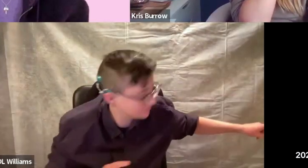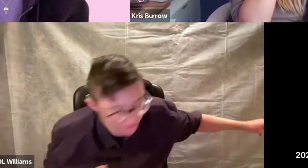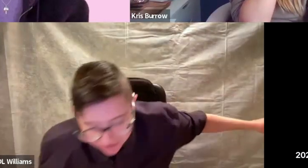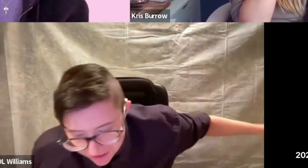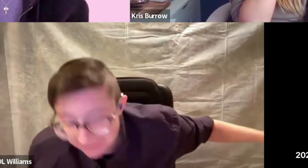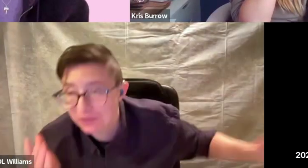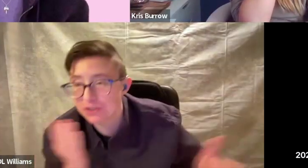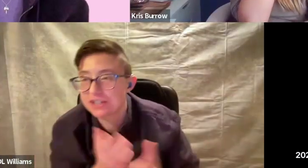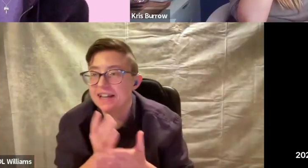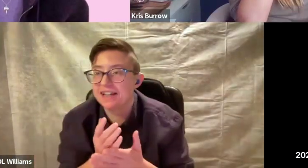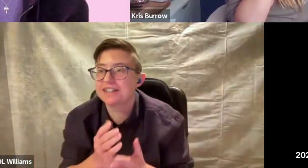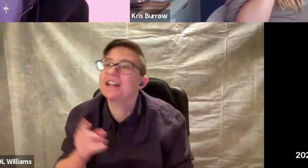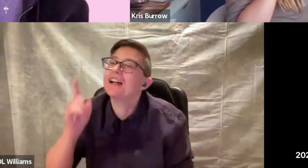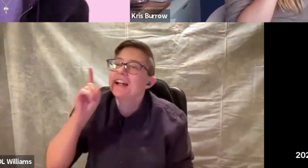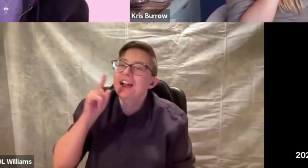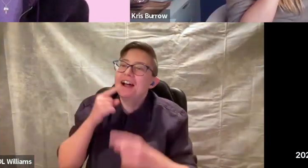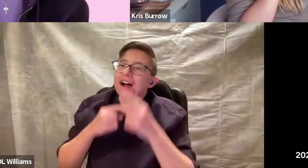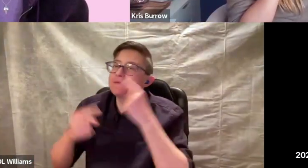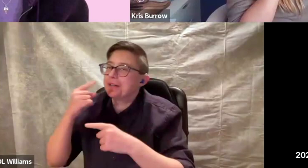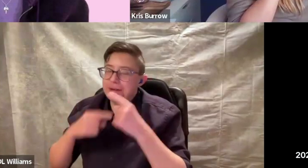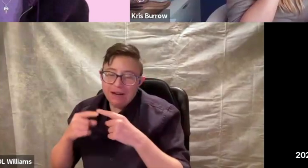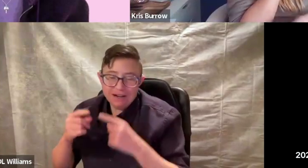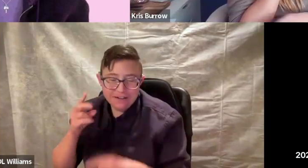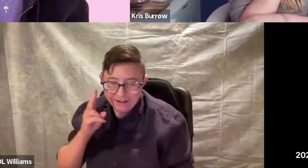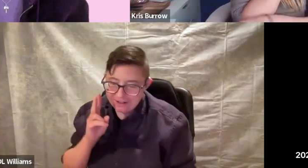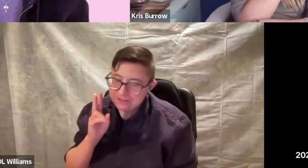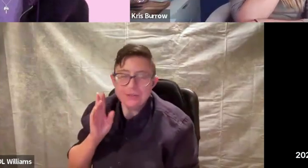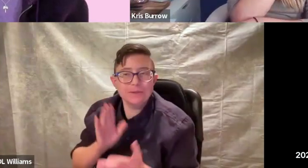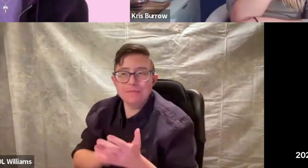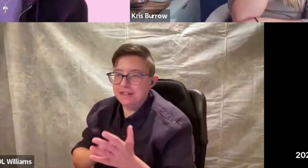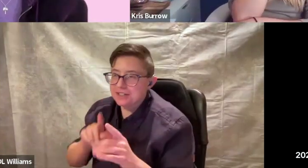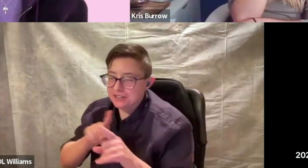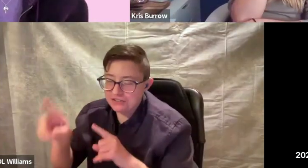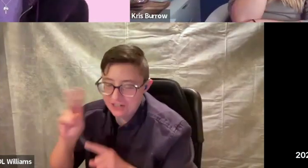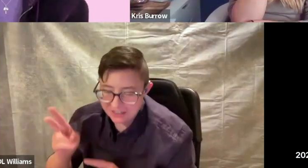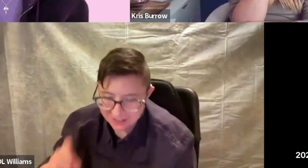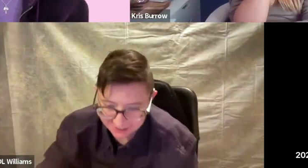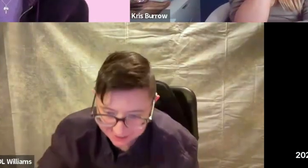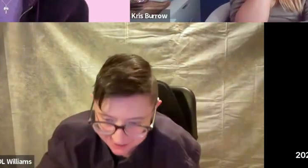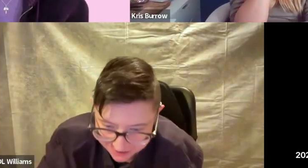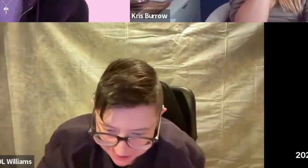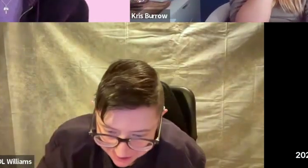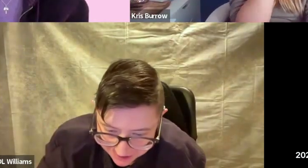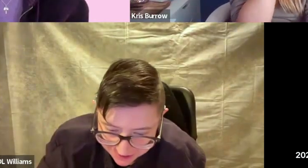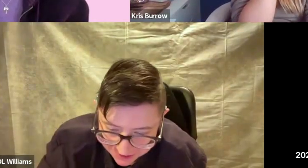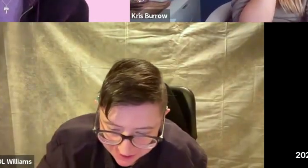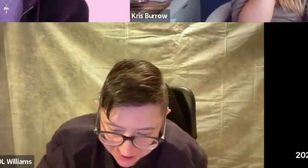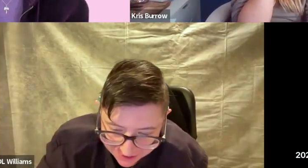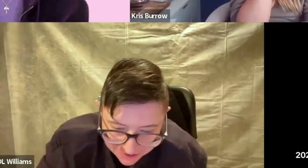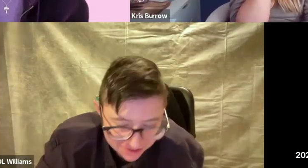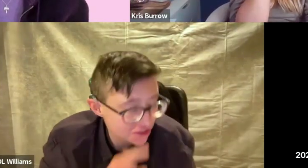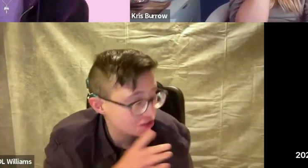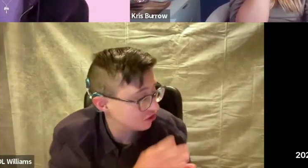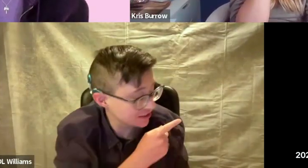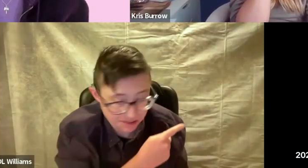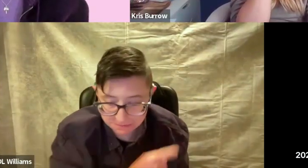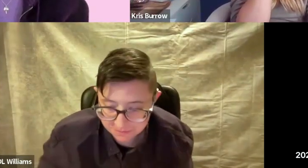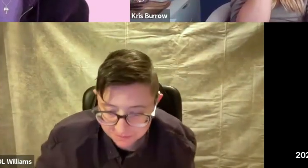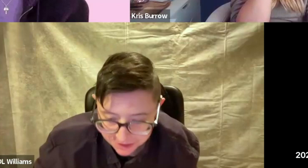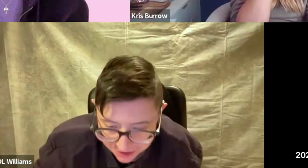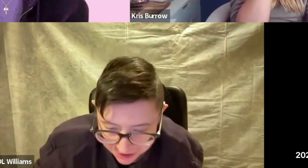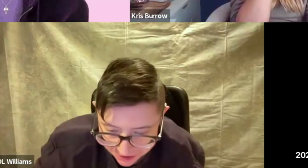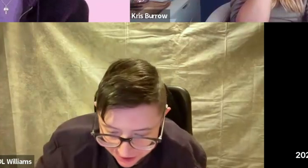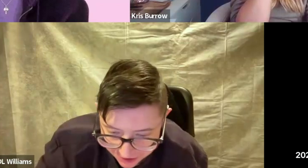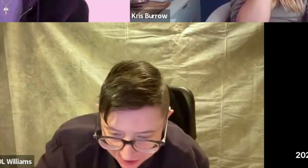this. Of course he has. I've got to go back like two minutes and try again. Trust